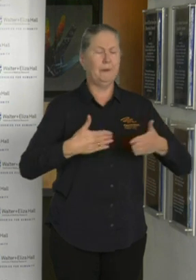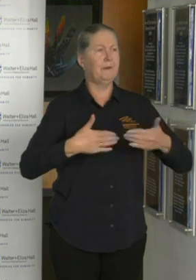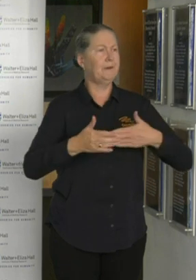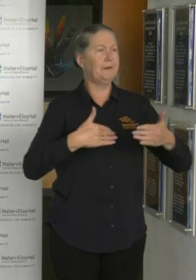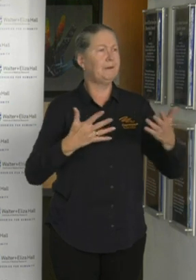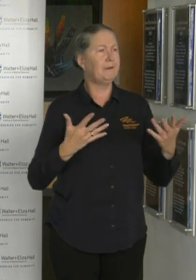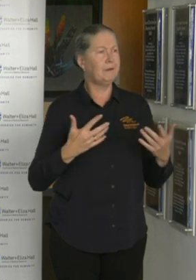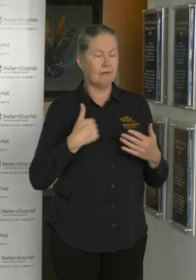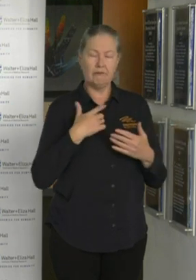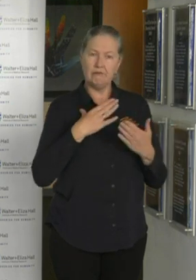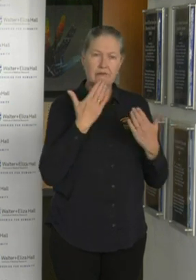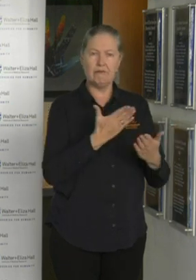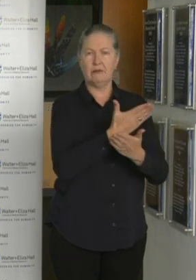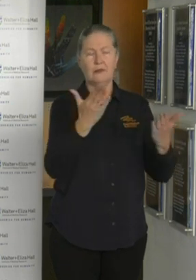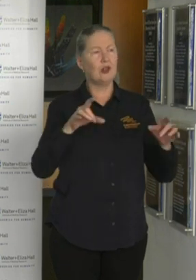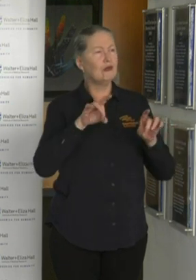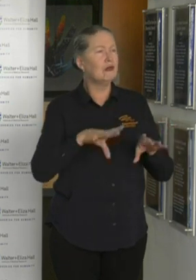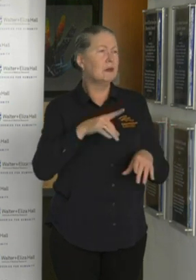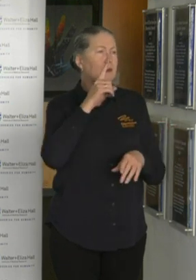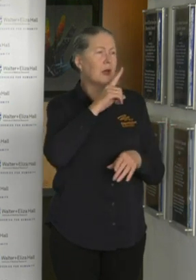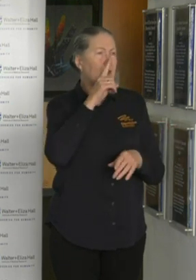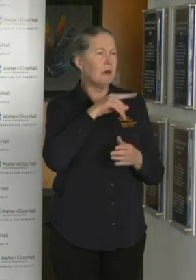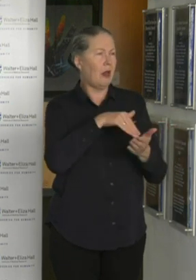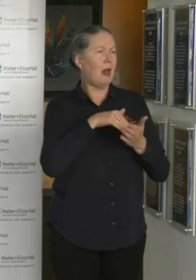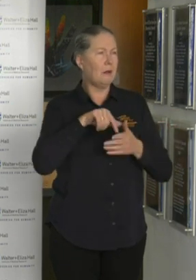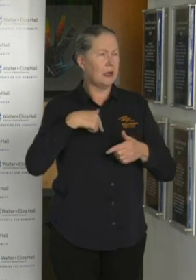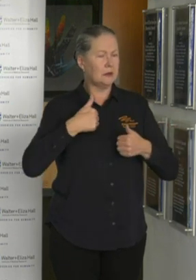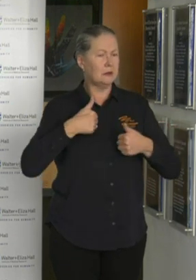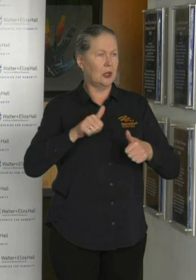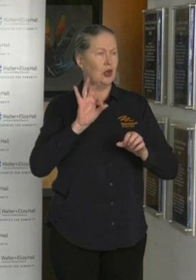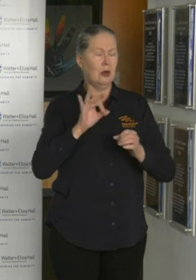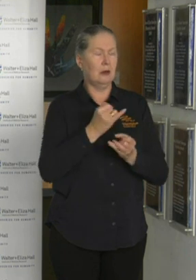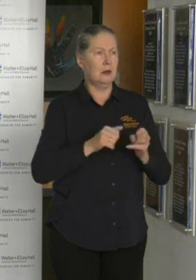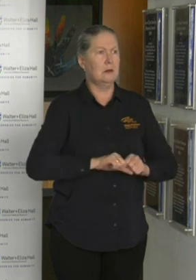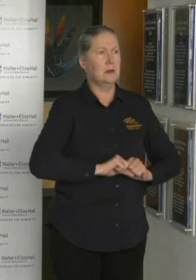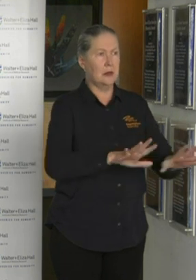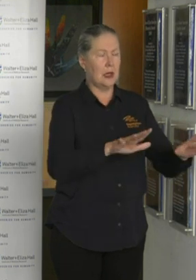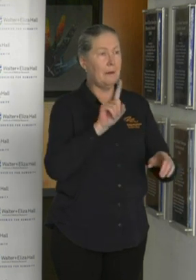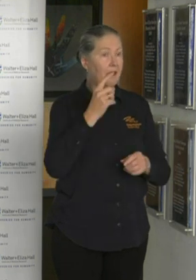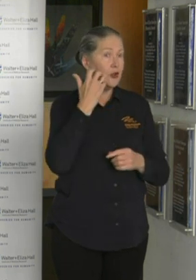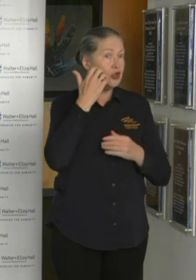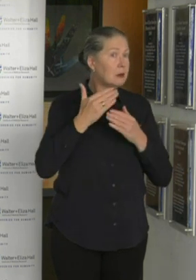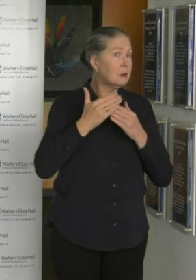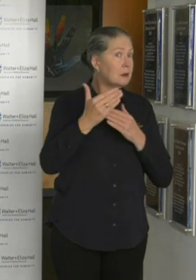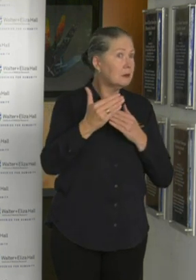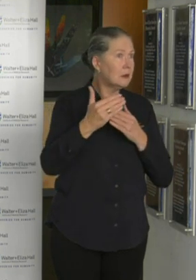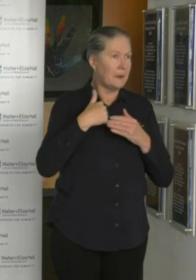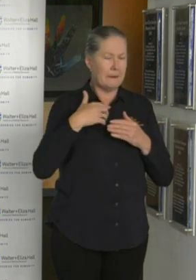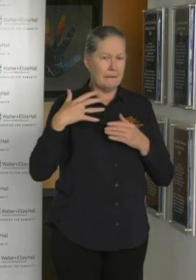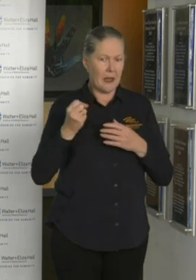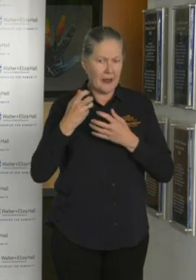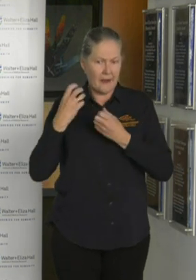together in getting us to where we are. But going forwards, one of the things that we must do is provide the research